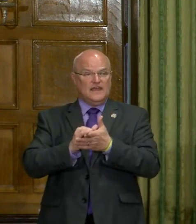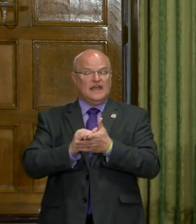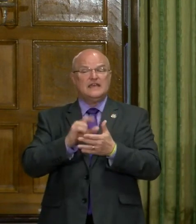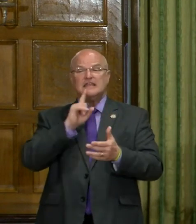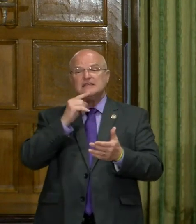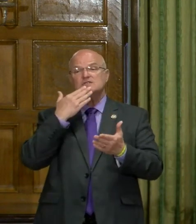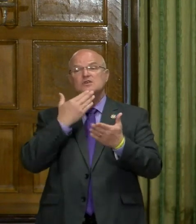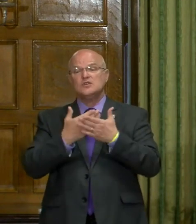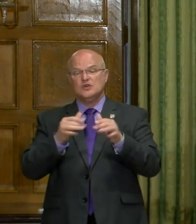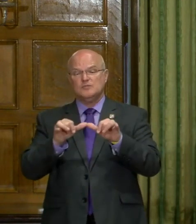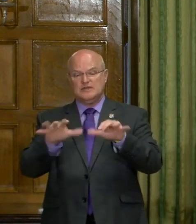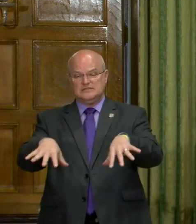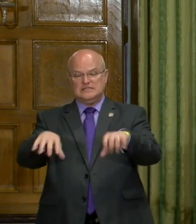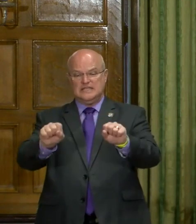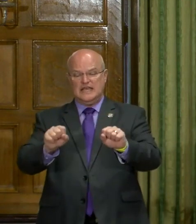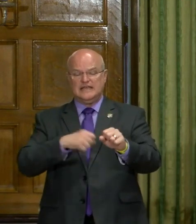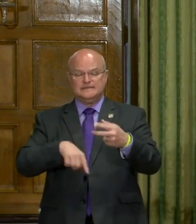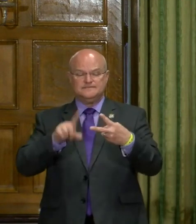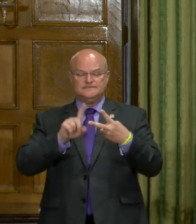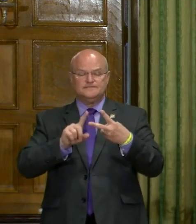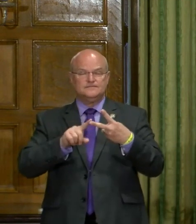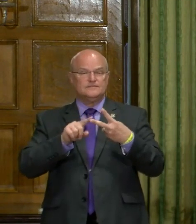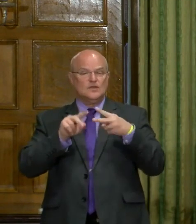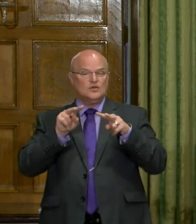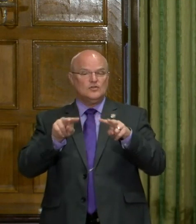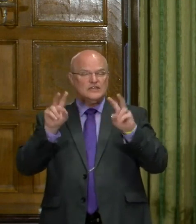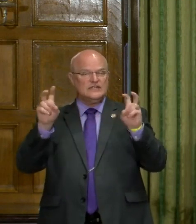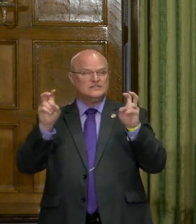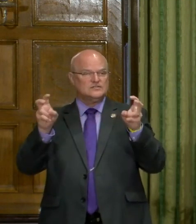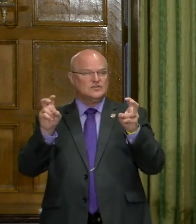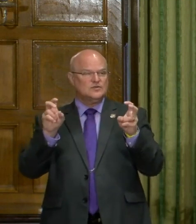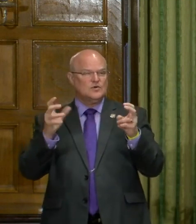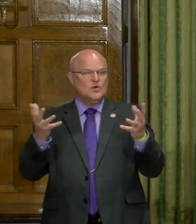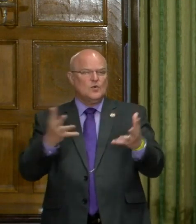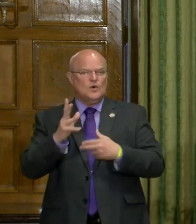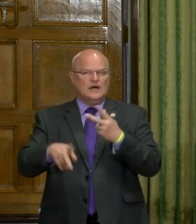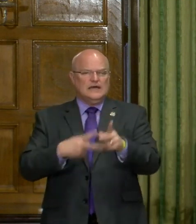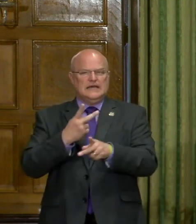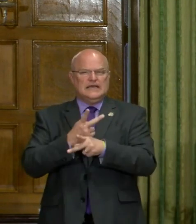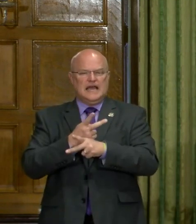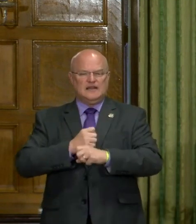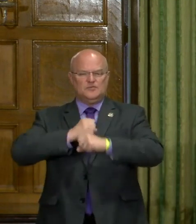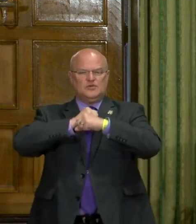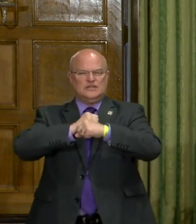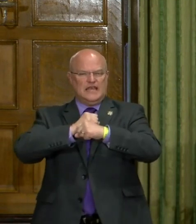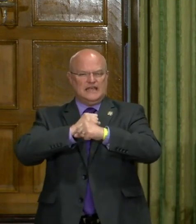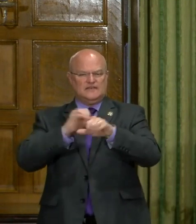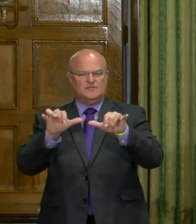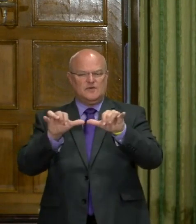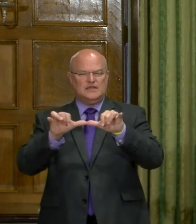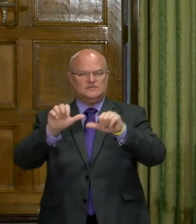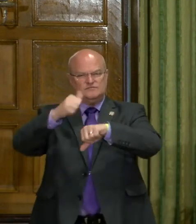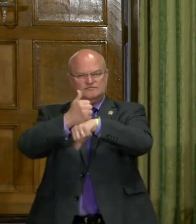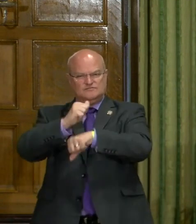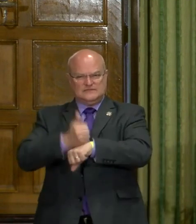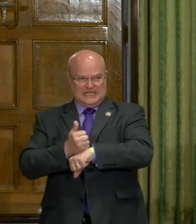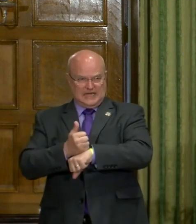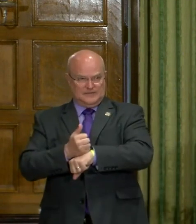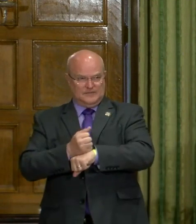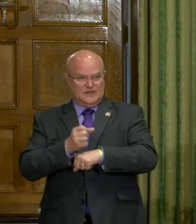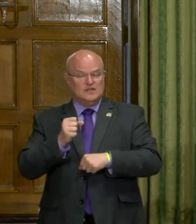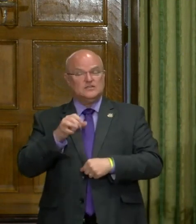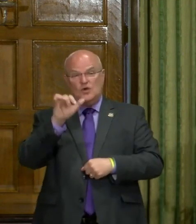a good measure to take. And then secondly, we will look at it in terms of what kind of, uh, protective measures can be in place.